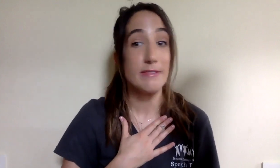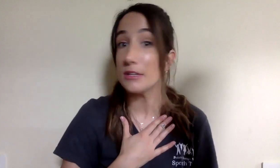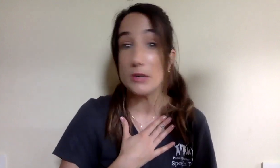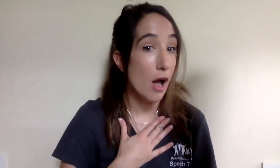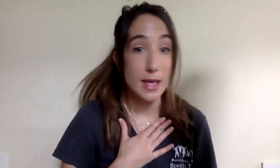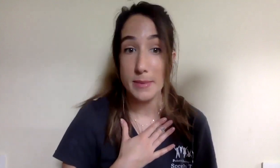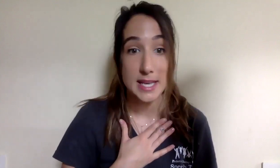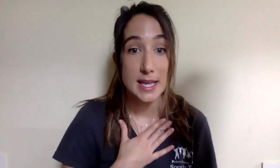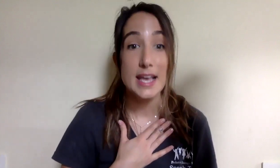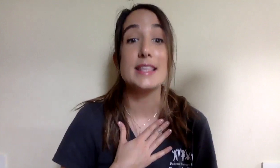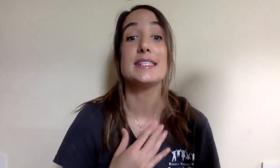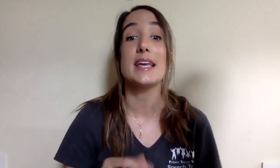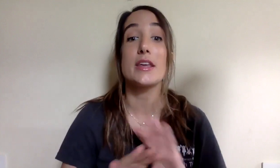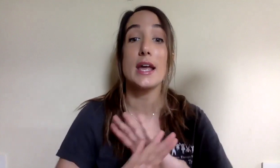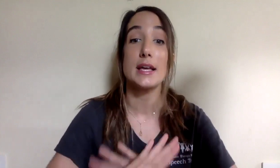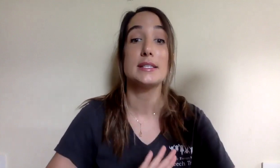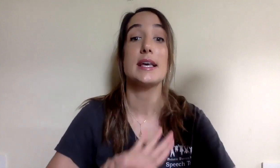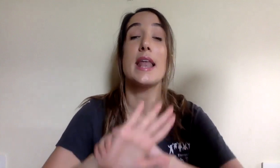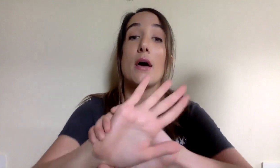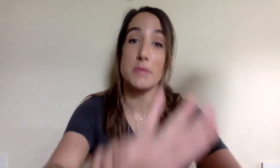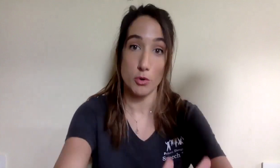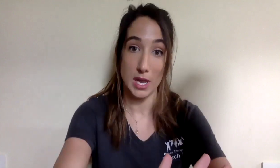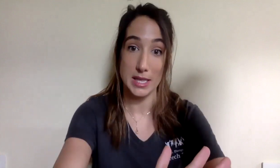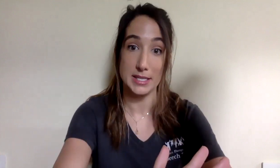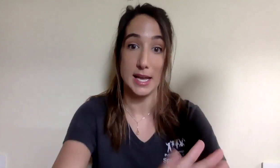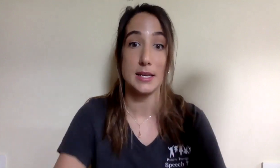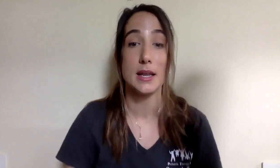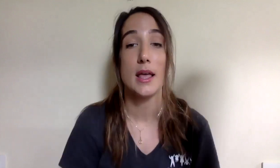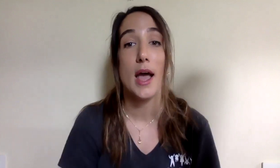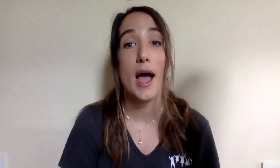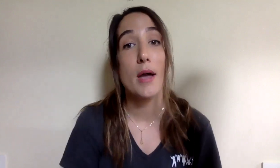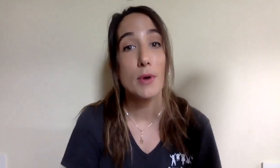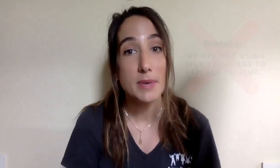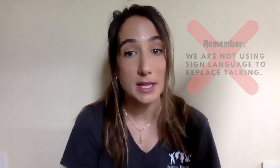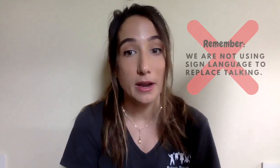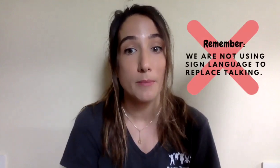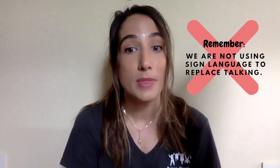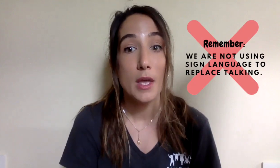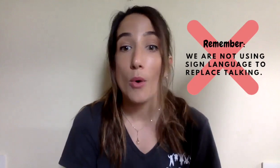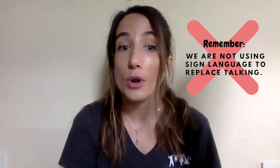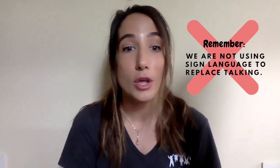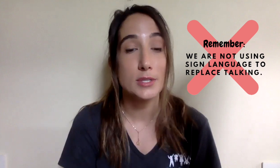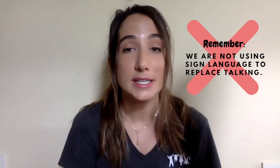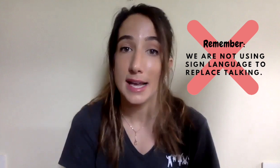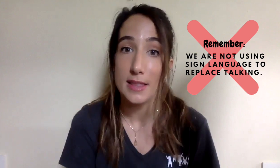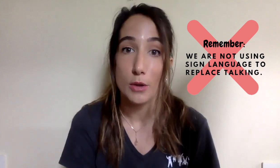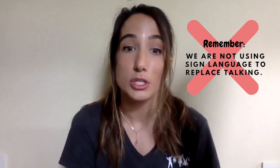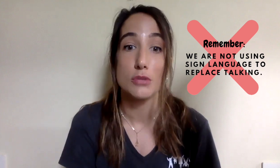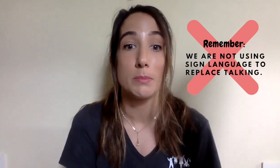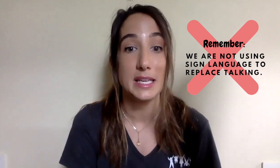they do not imitate, then take their hands and help them create the sign. I want to be clear. We're not using sign language to replace